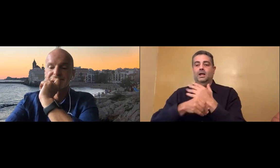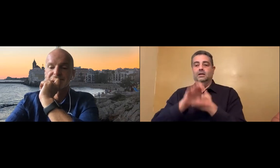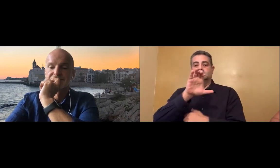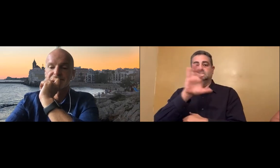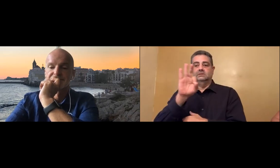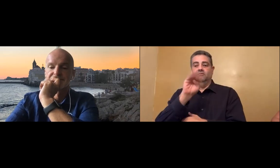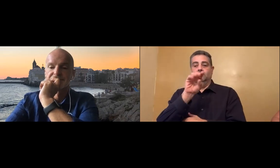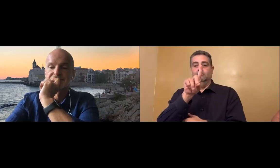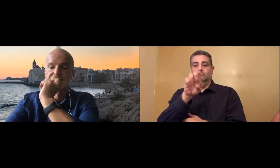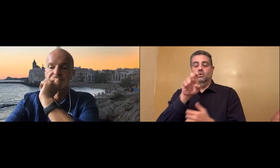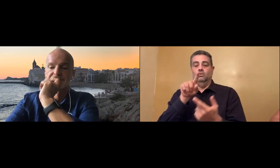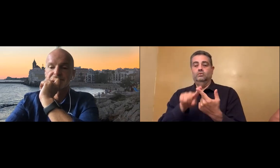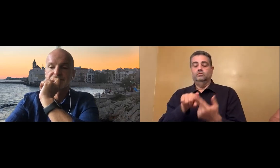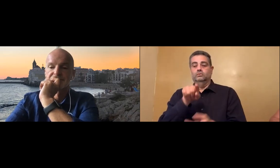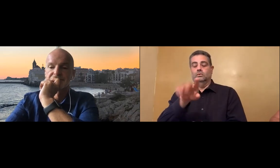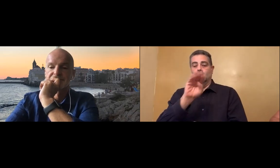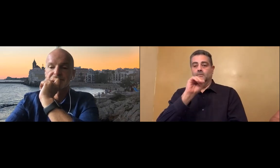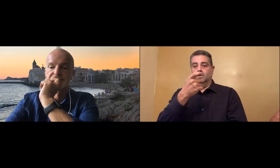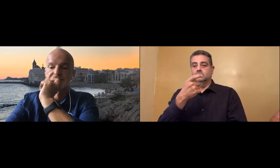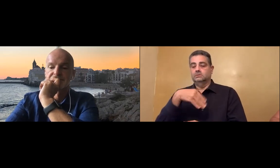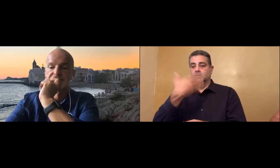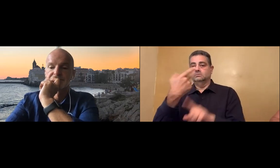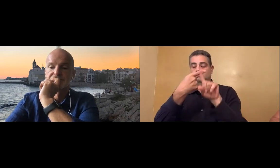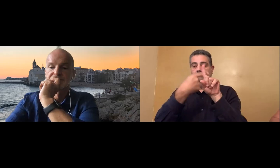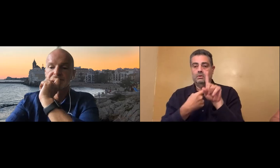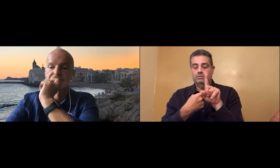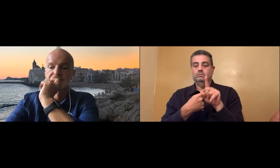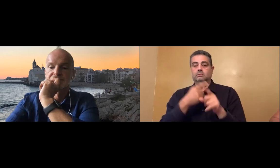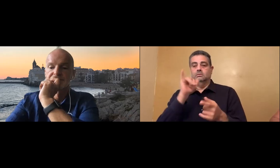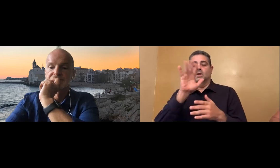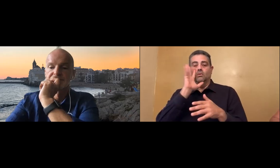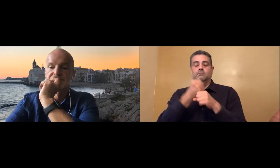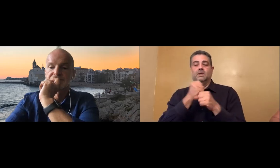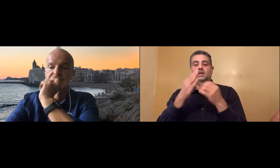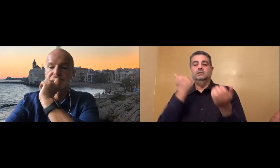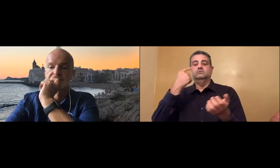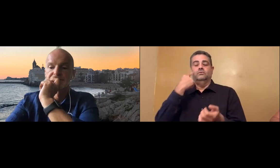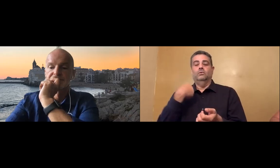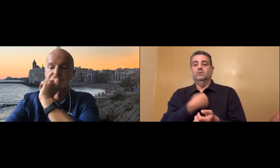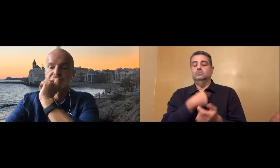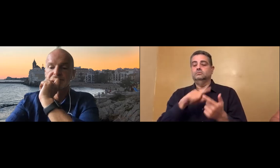You think that adding this functionality to my MMX DB will help reduce that problem.